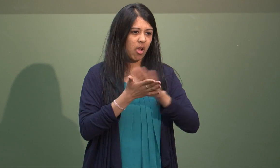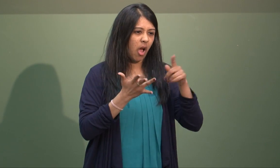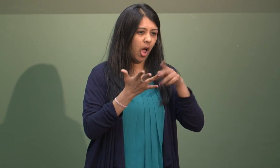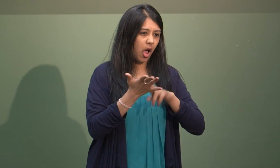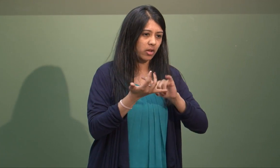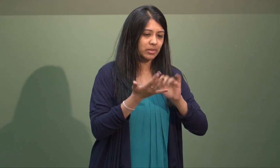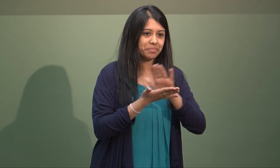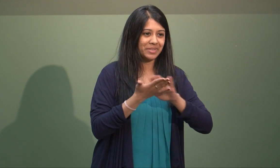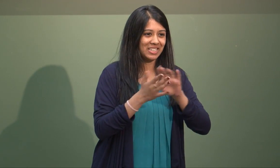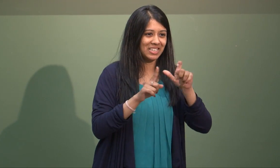education.